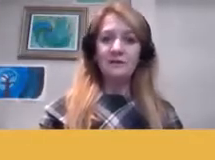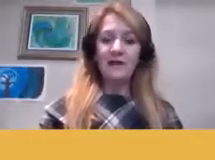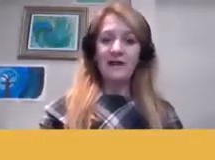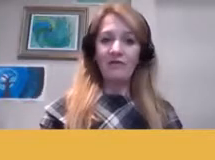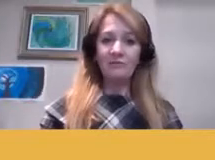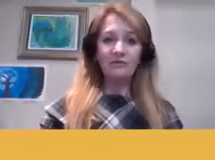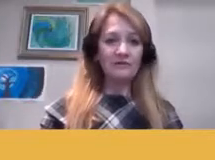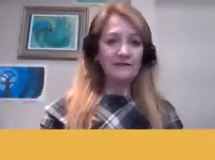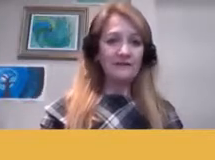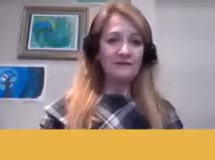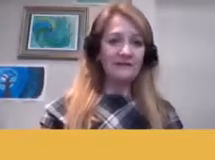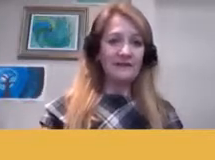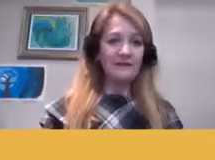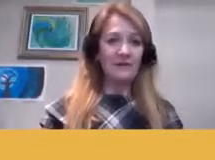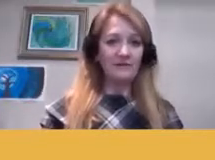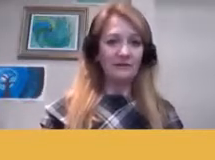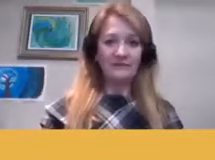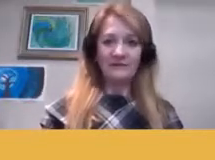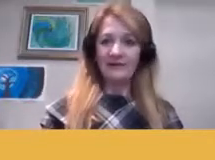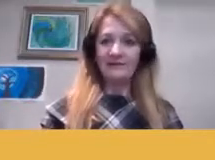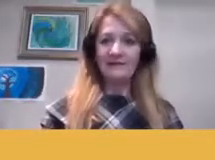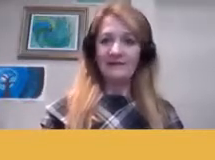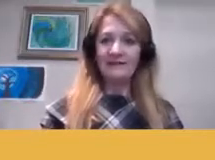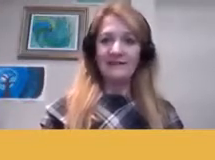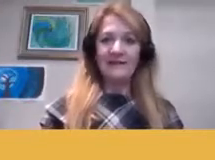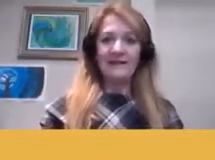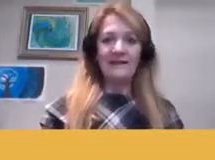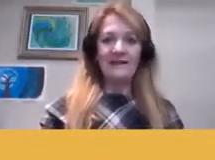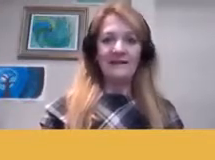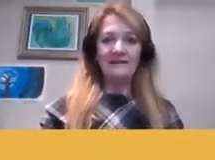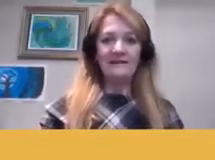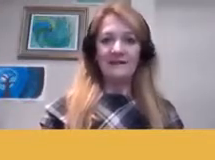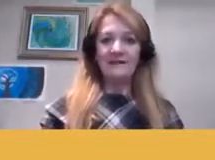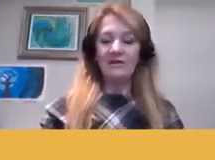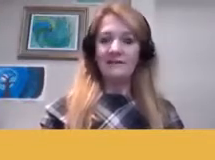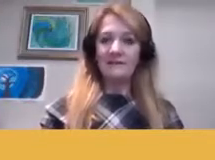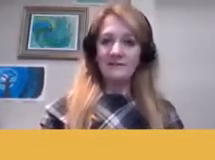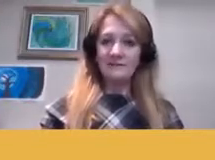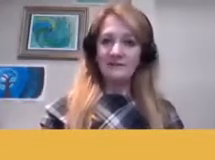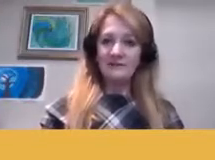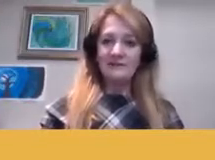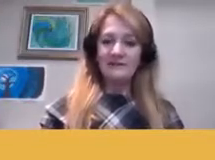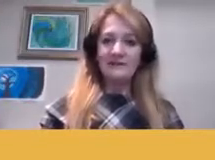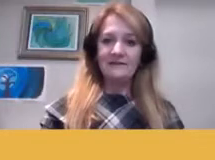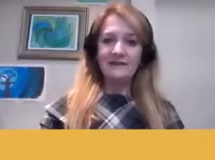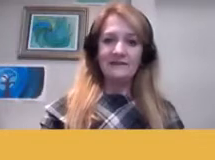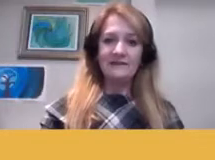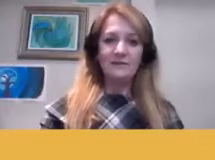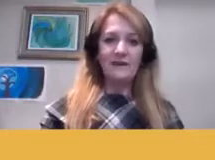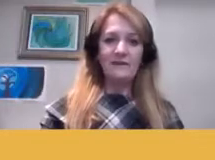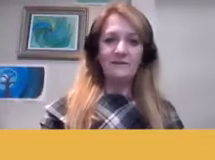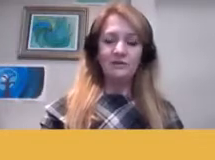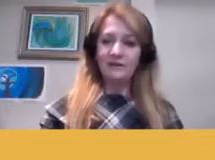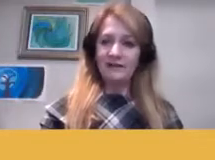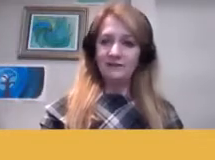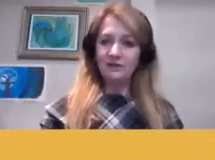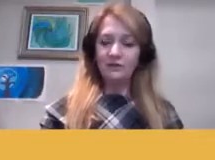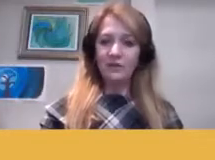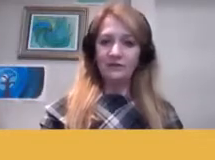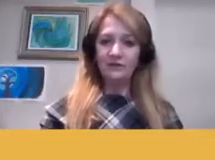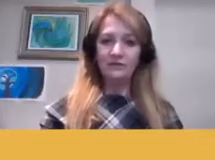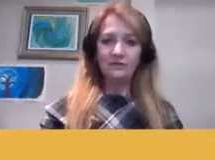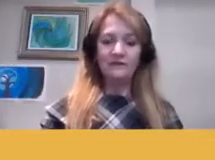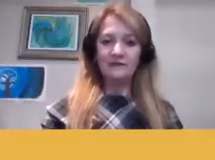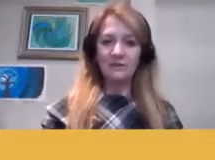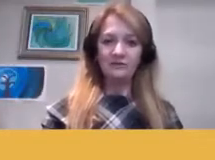We'll have opportunities to take questions from the audience and audience members. There is a way that you can ask